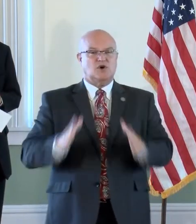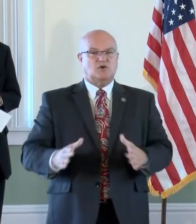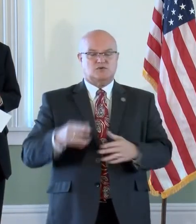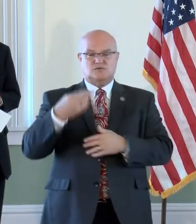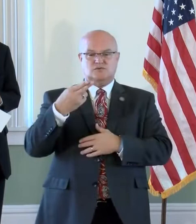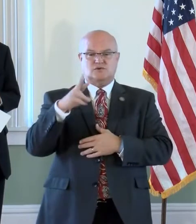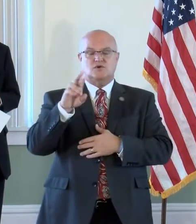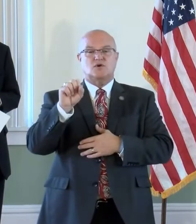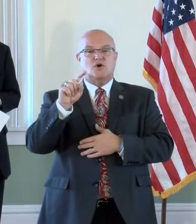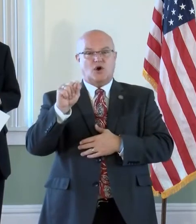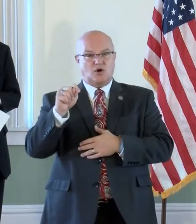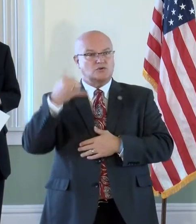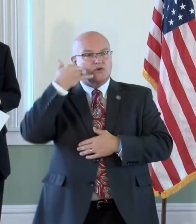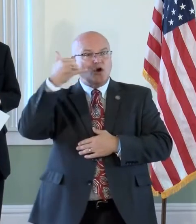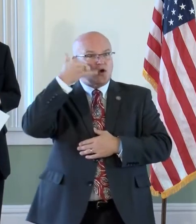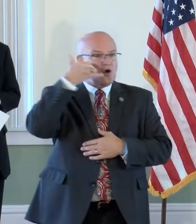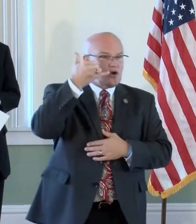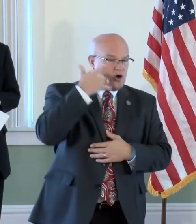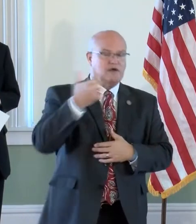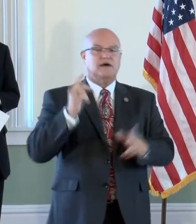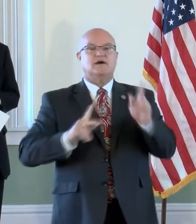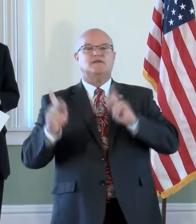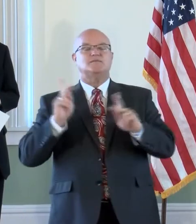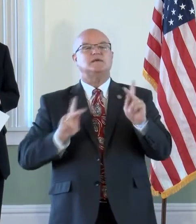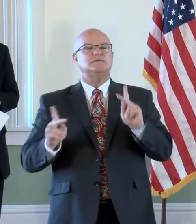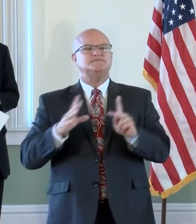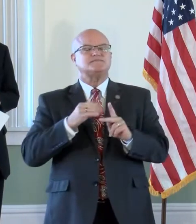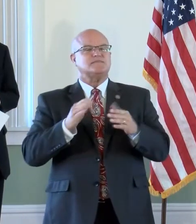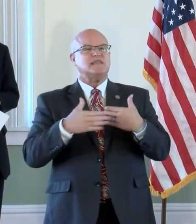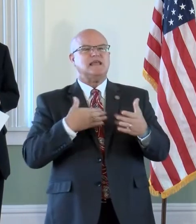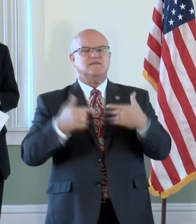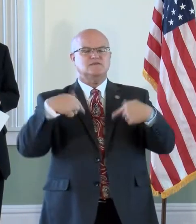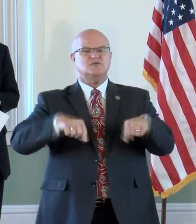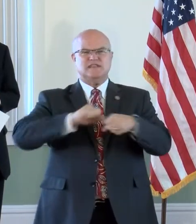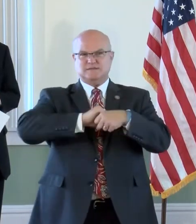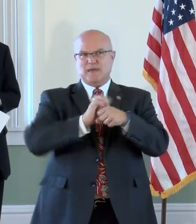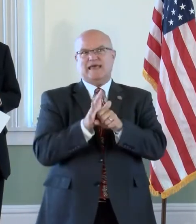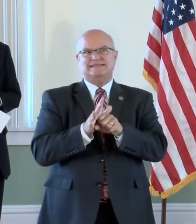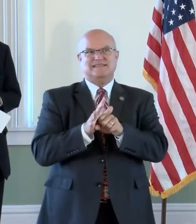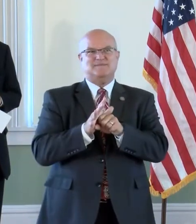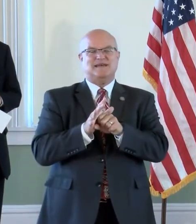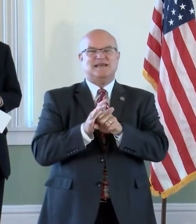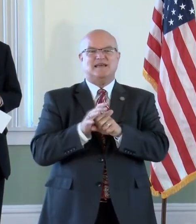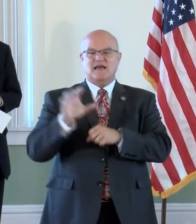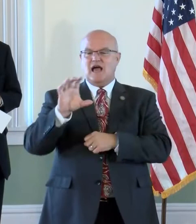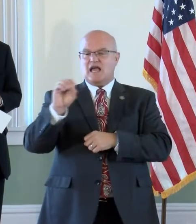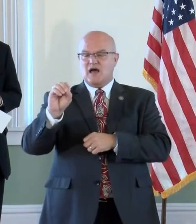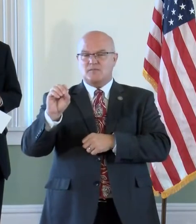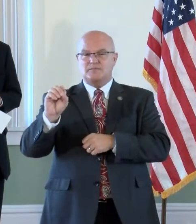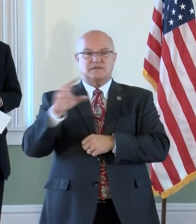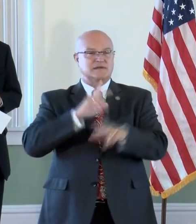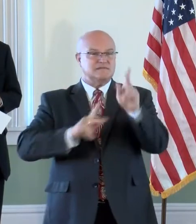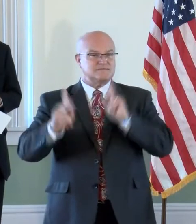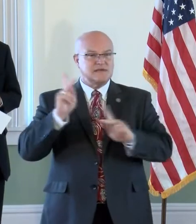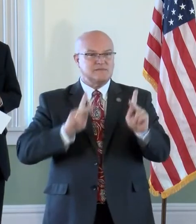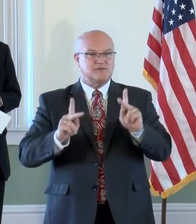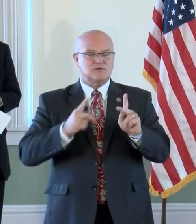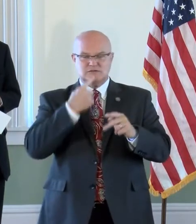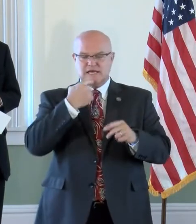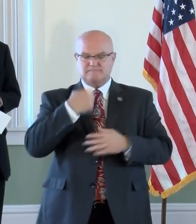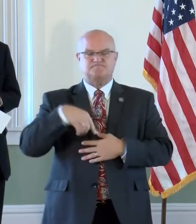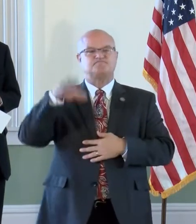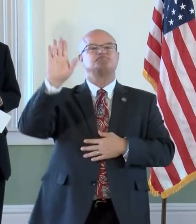have made calls to major major donors and others. And even during a pandemic, companies and individuals step up